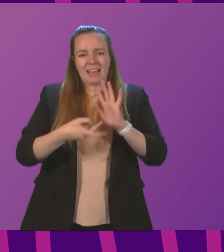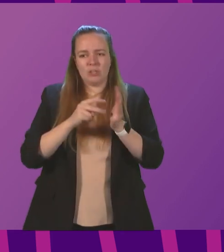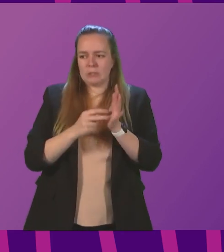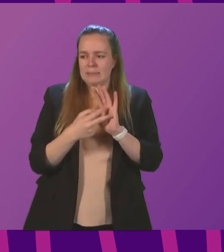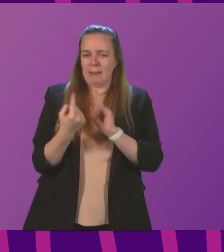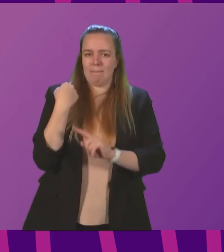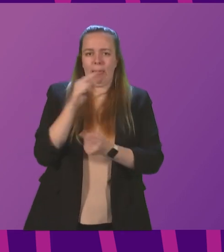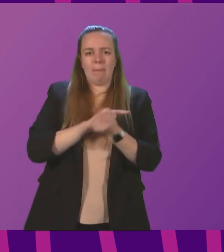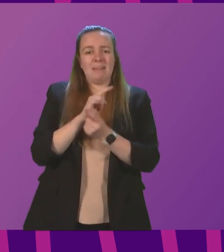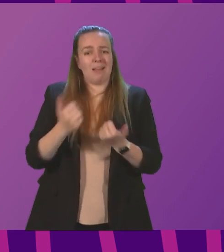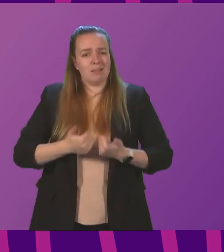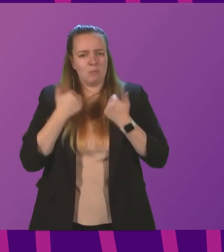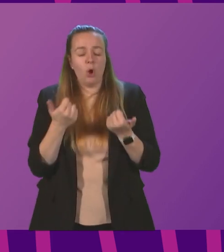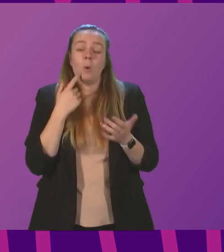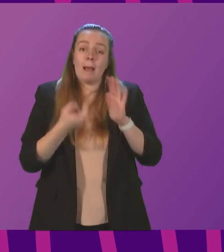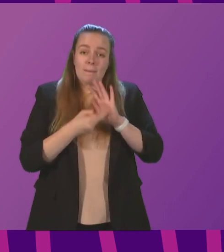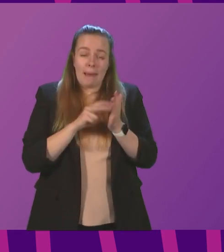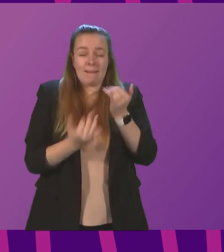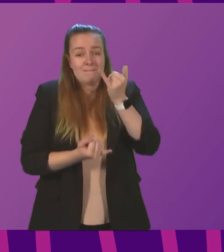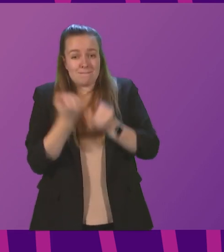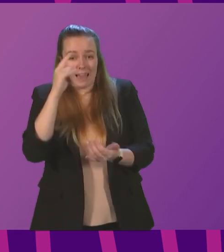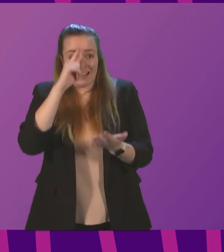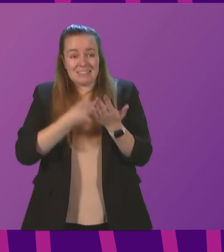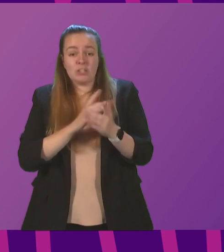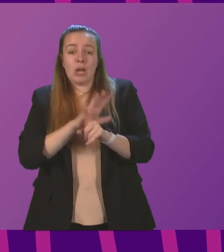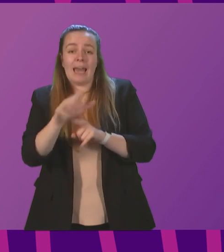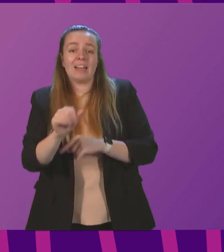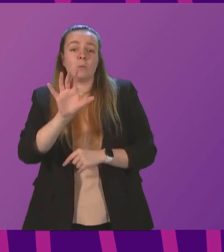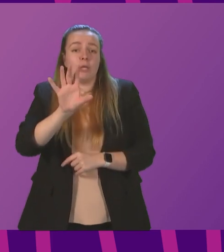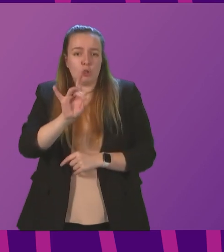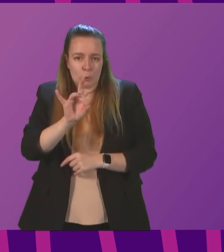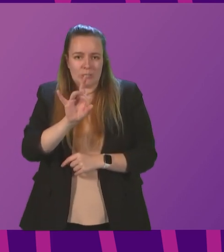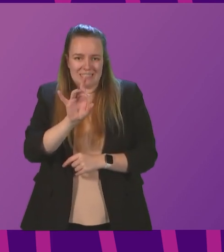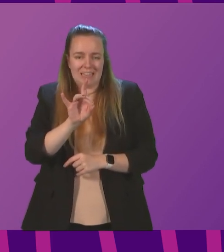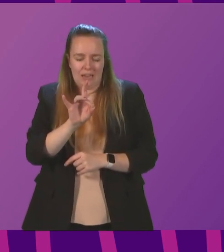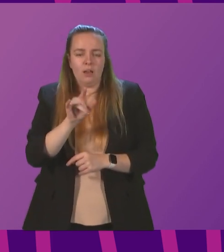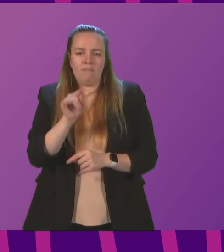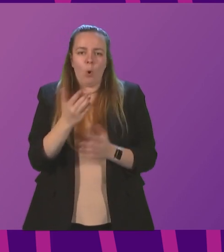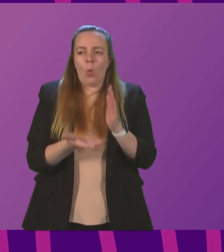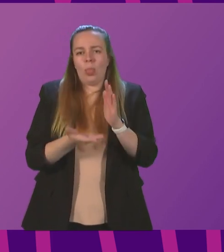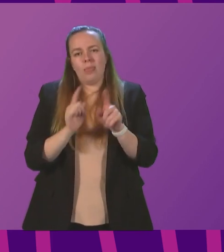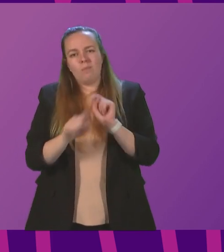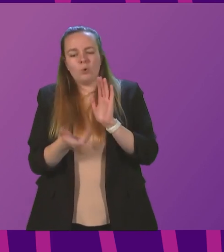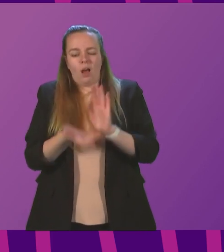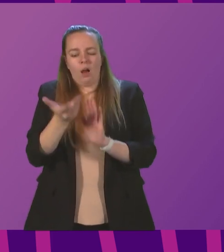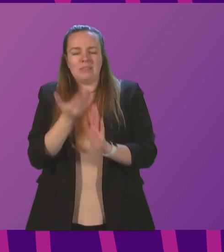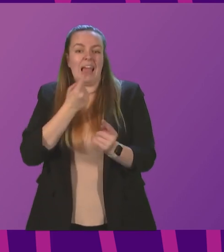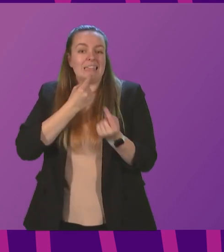scheme at our meeting this morning. We intend to take a final decision next Tuesday in light of the most up-to-date data.